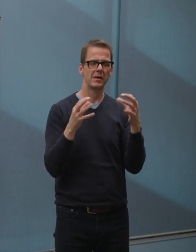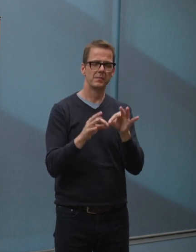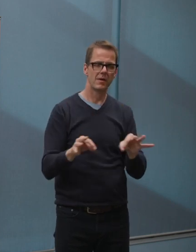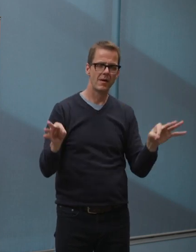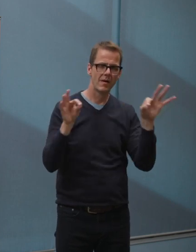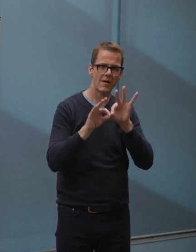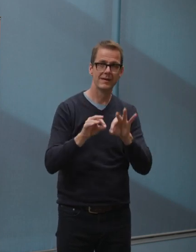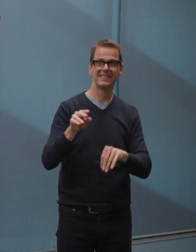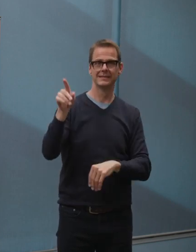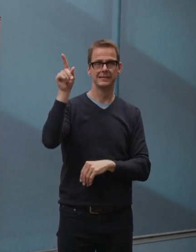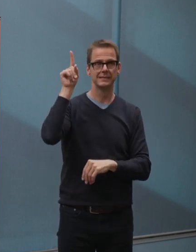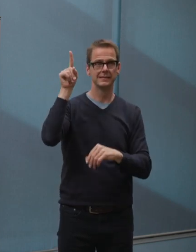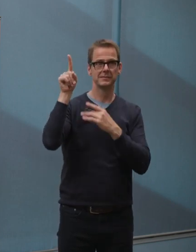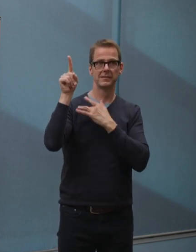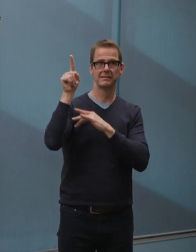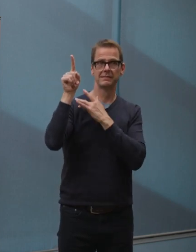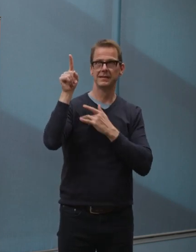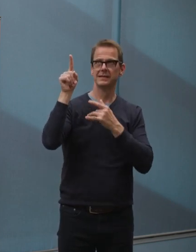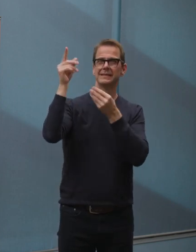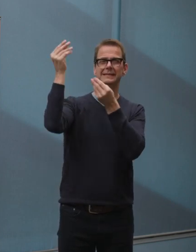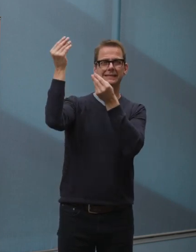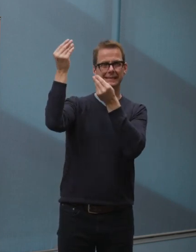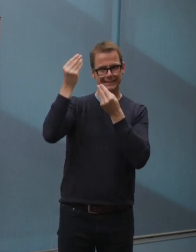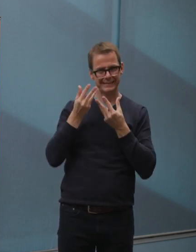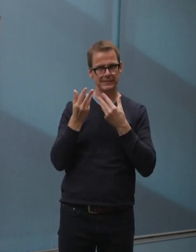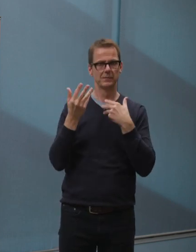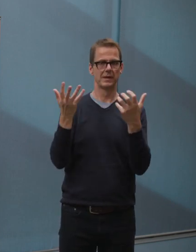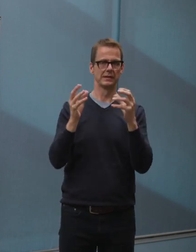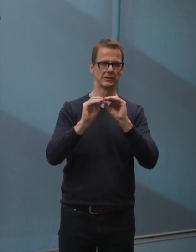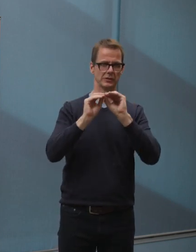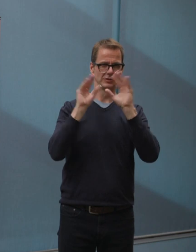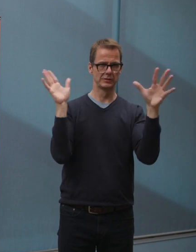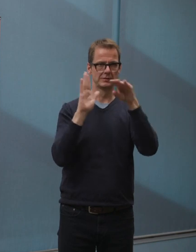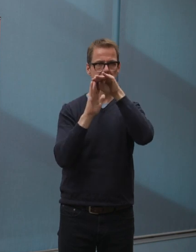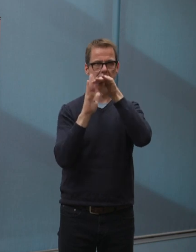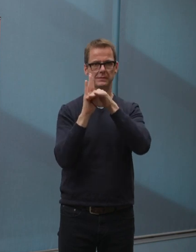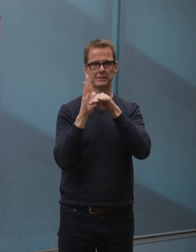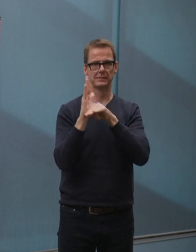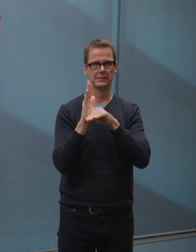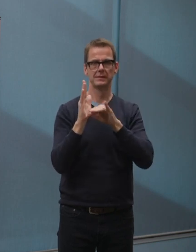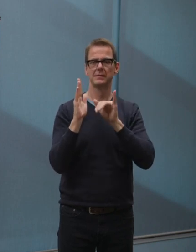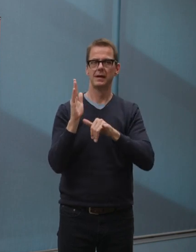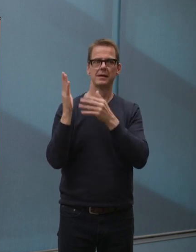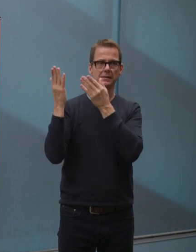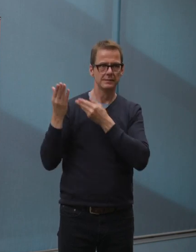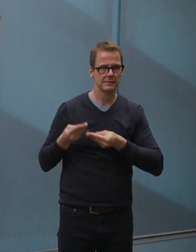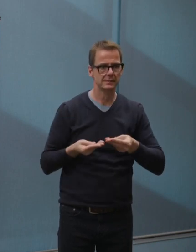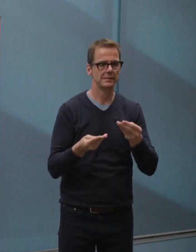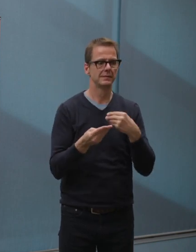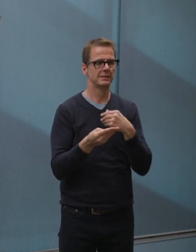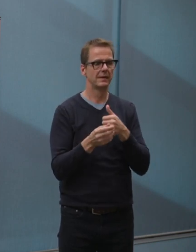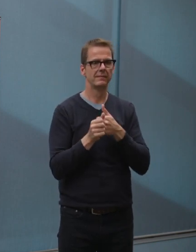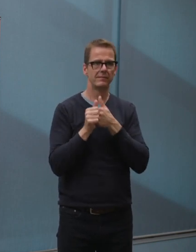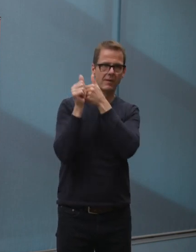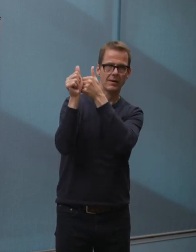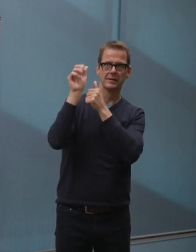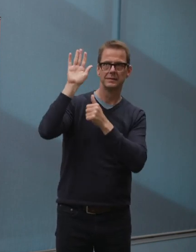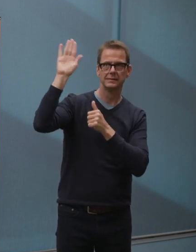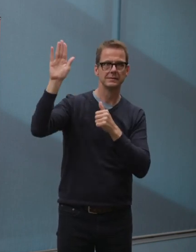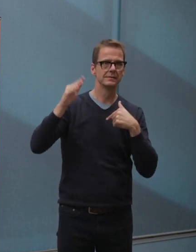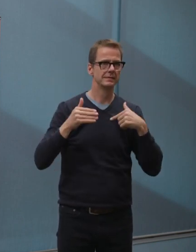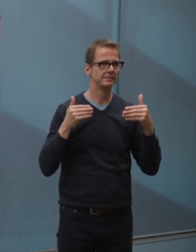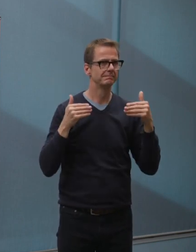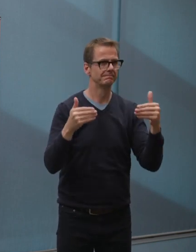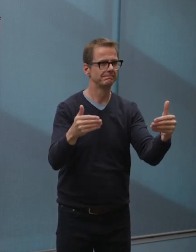businesses to comply to support public health, the better. And we haven't seen that yet. We hear it's coming. Sooner would be better, so we can